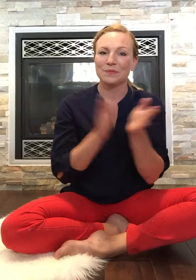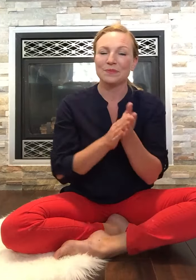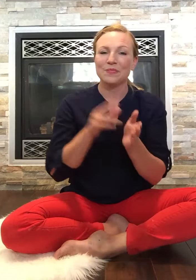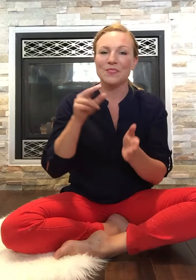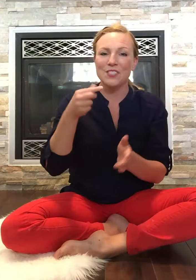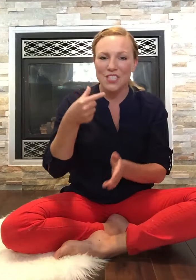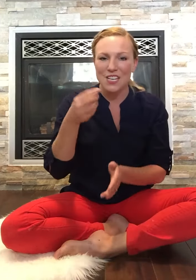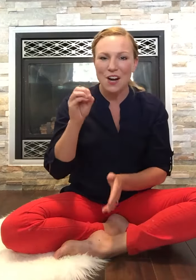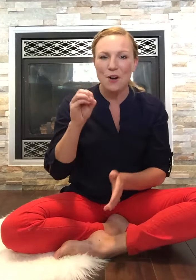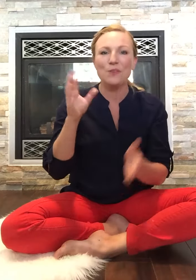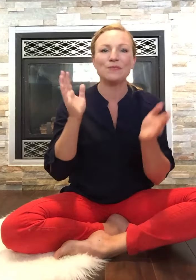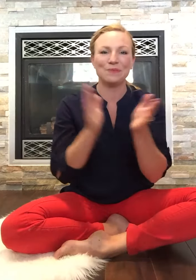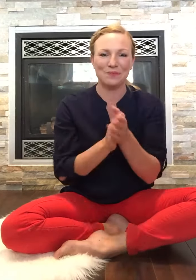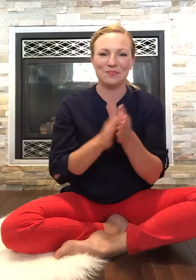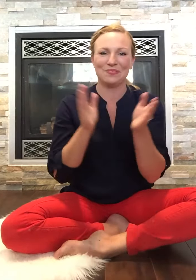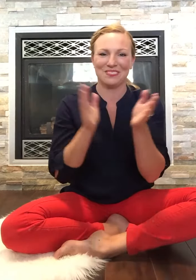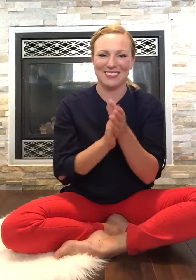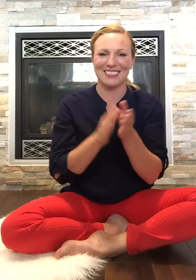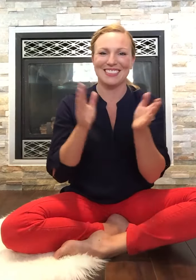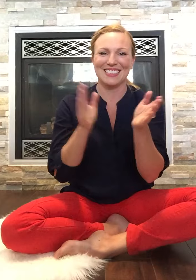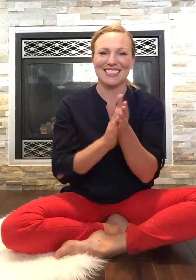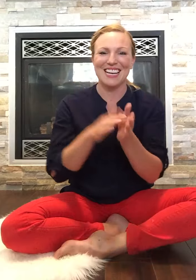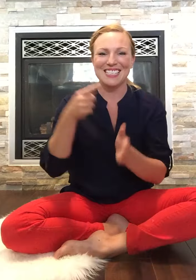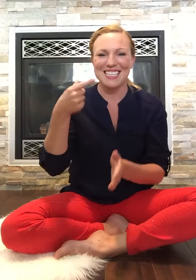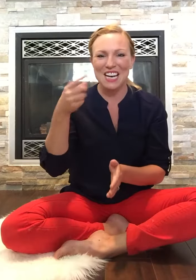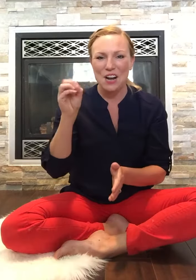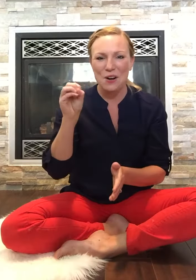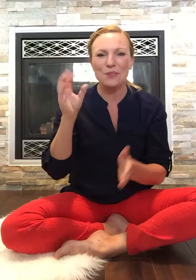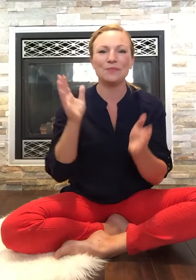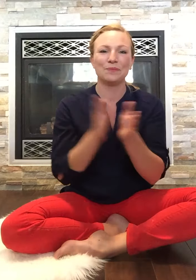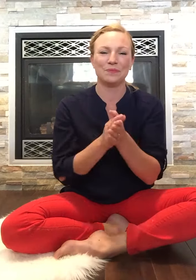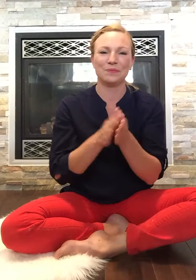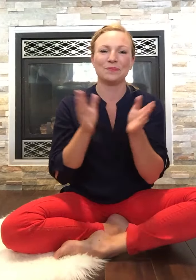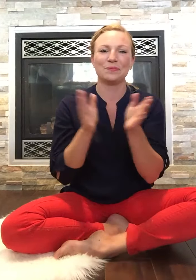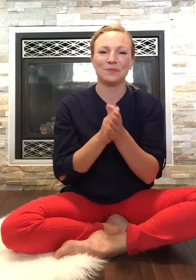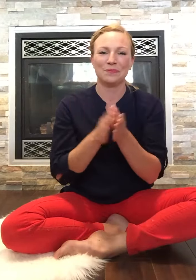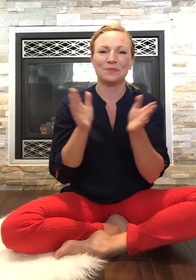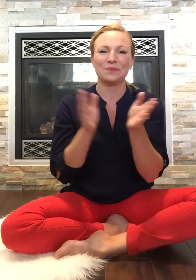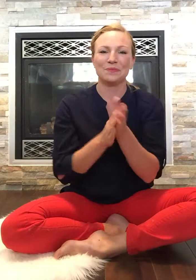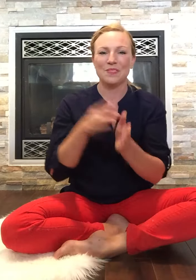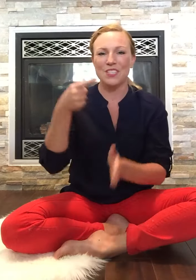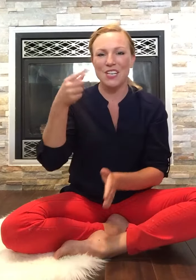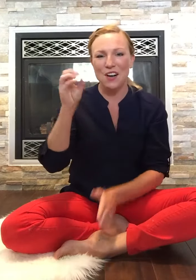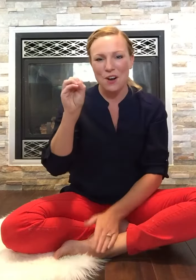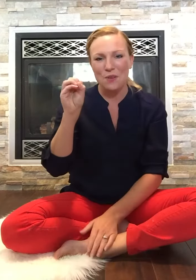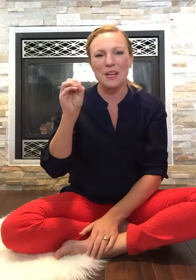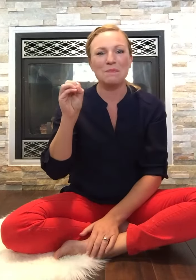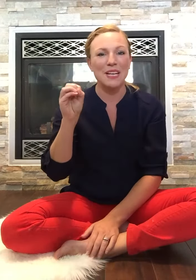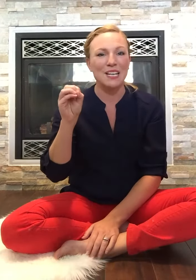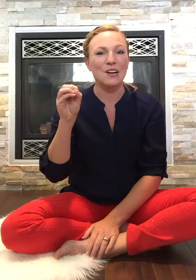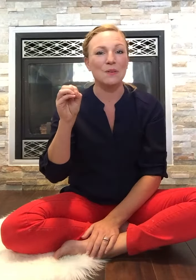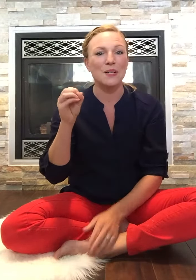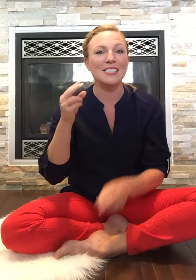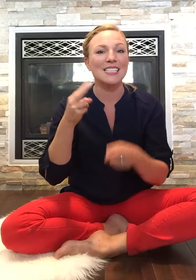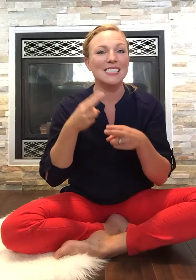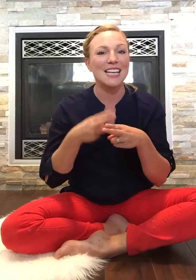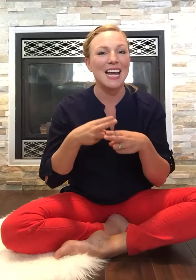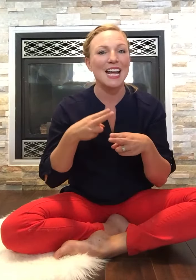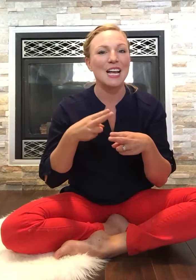G-o, g-o, g-o and bingo was his name.